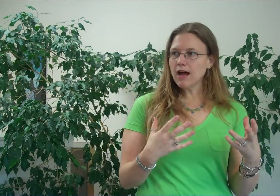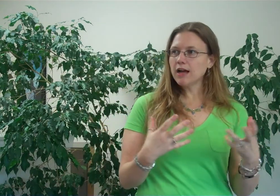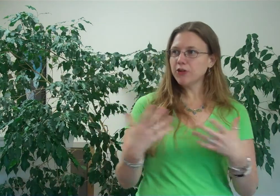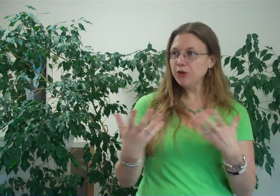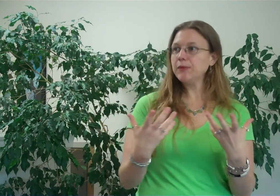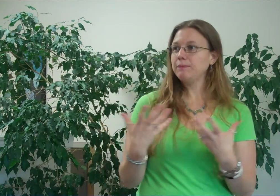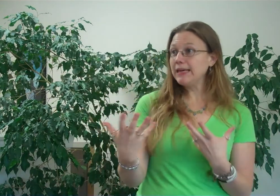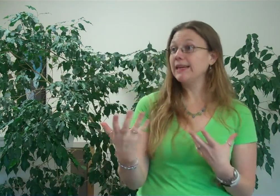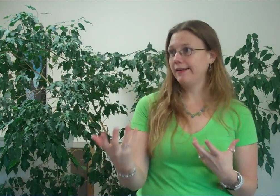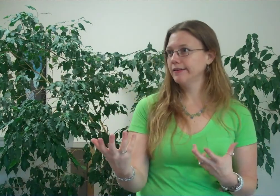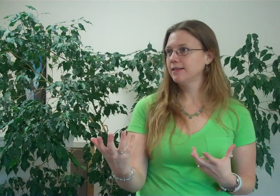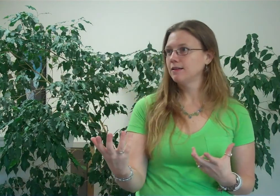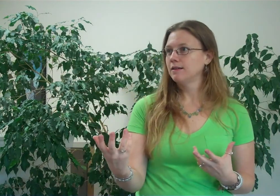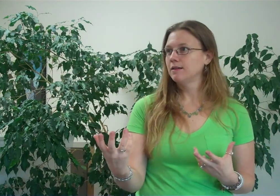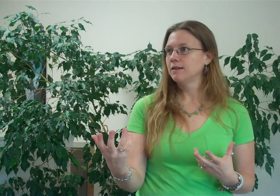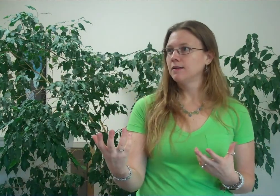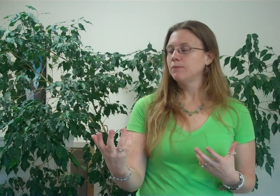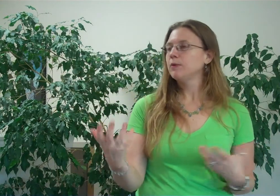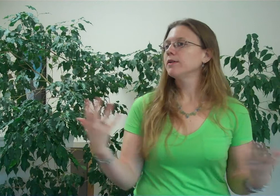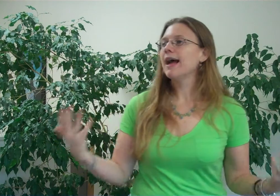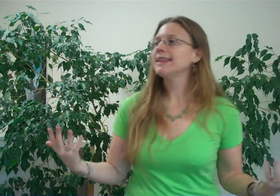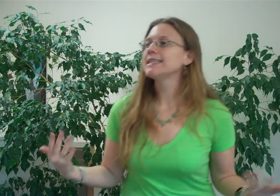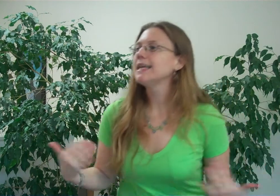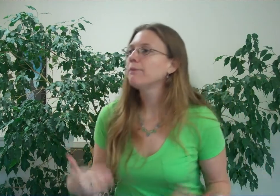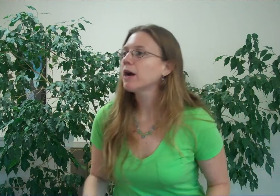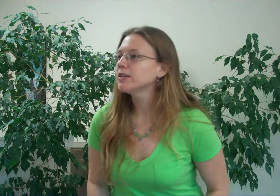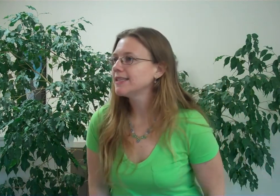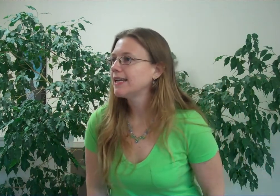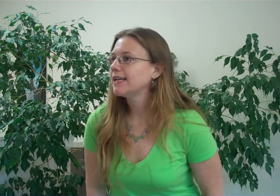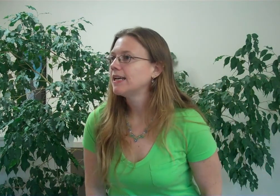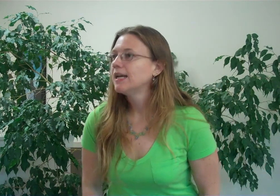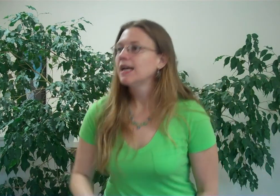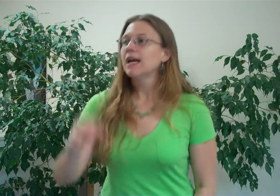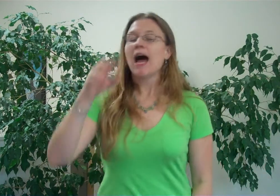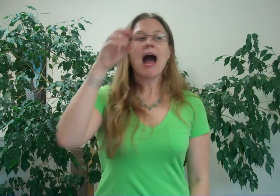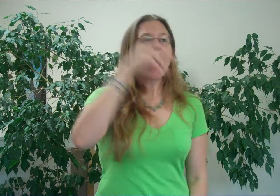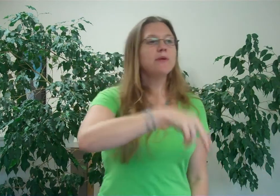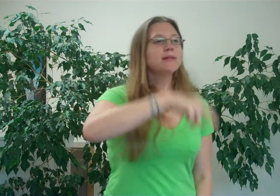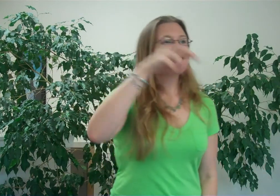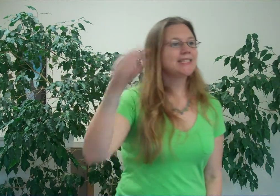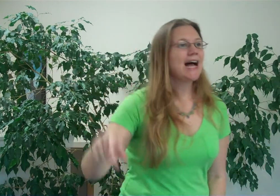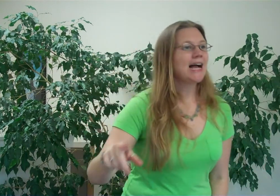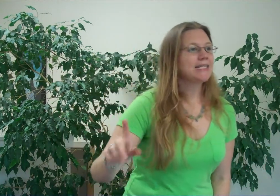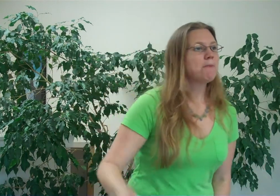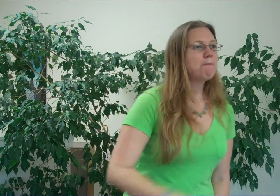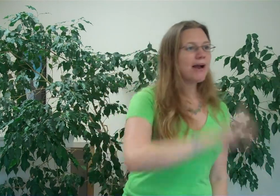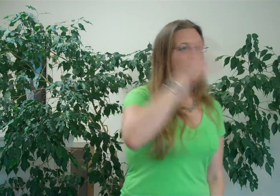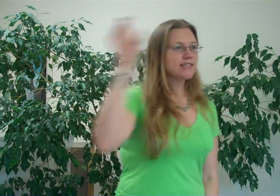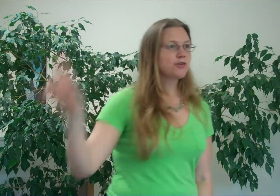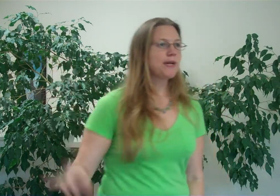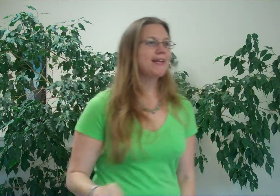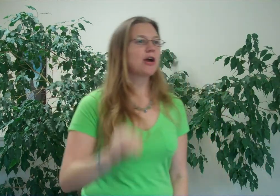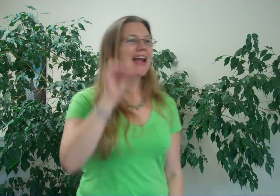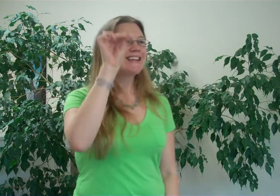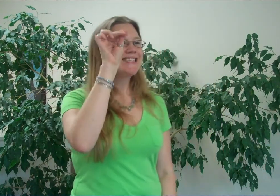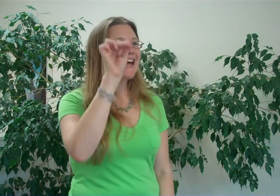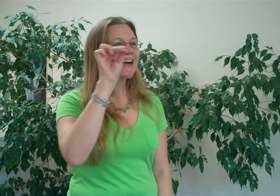human beings, but we're not the same person. Listen, I was designed by this creator exactly